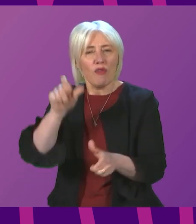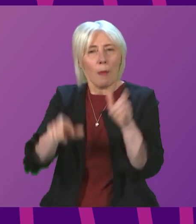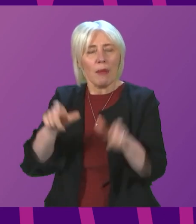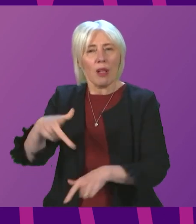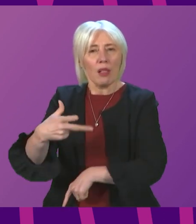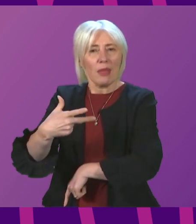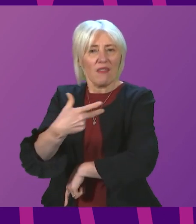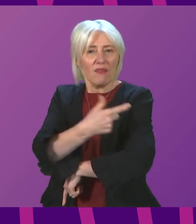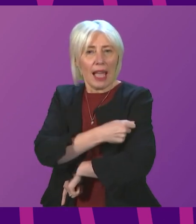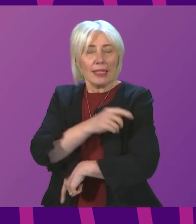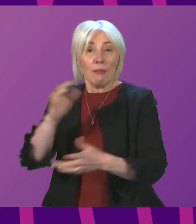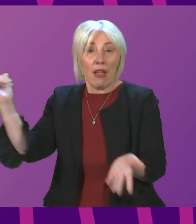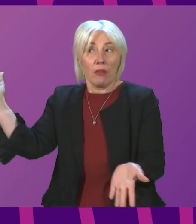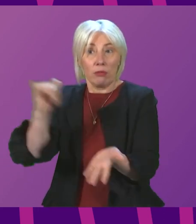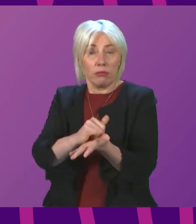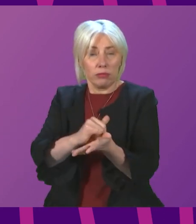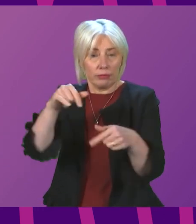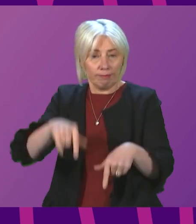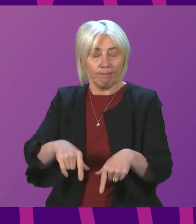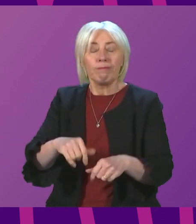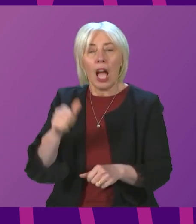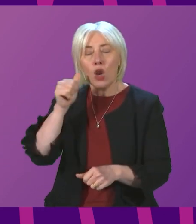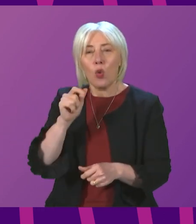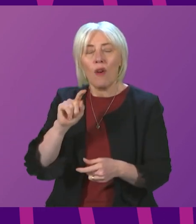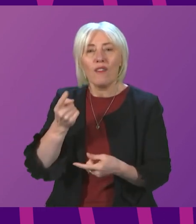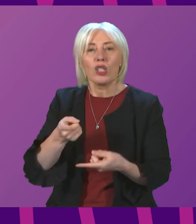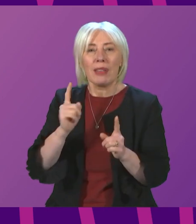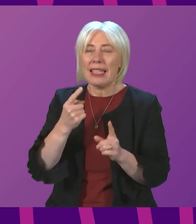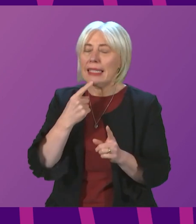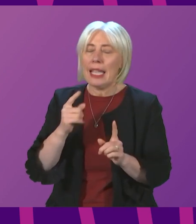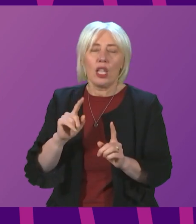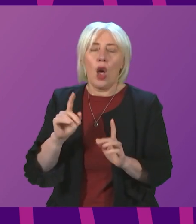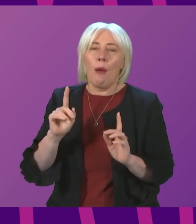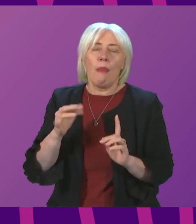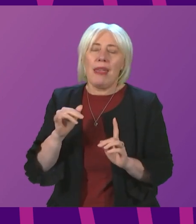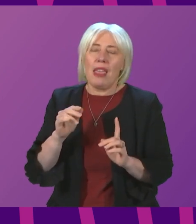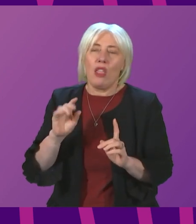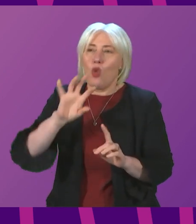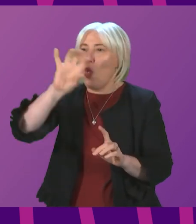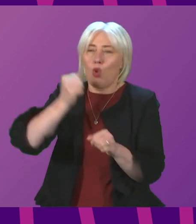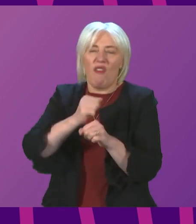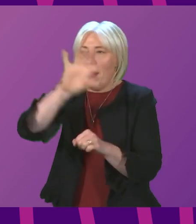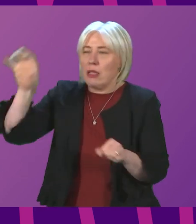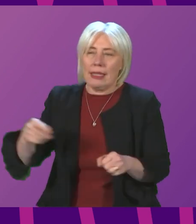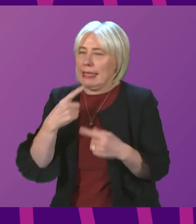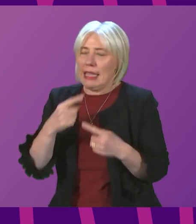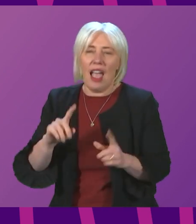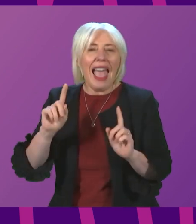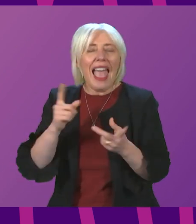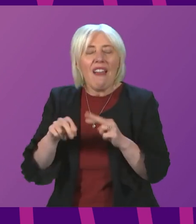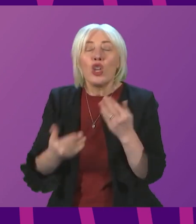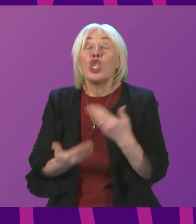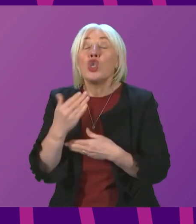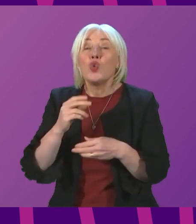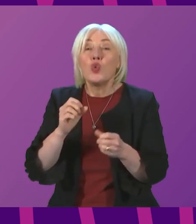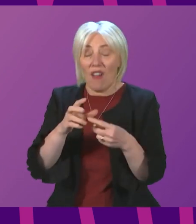travelling into Scotland. I note the First Minister's warning that no government can rule out having to once again tighten restrictions if a new variant were to arise.